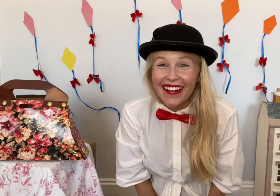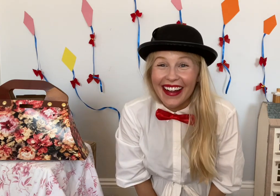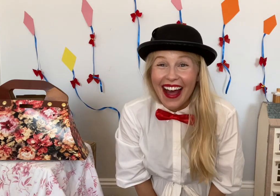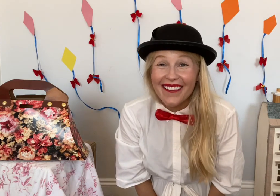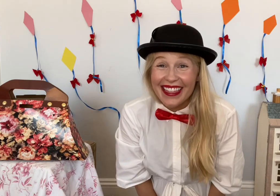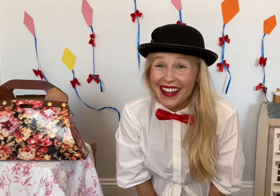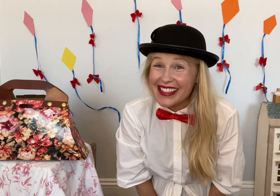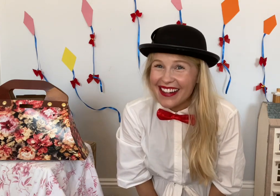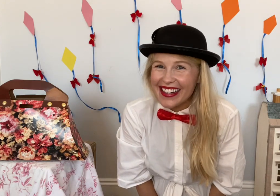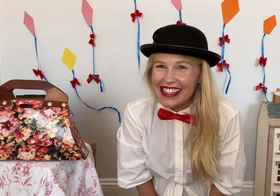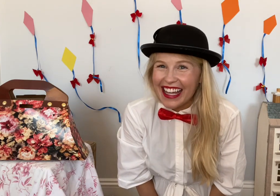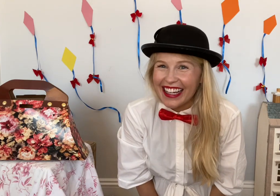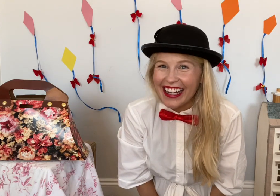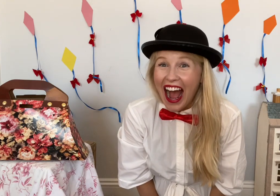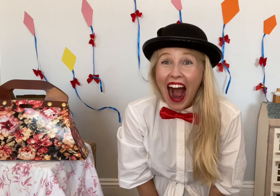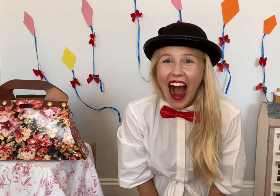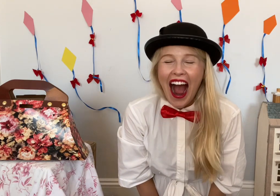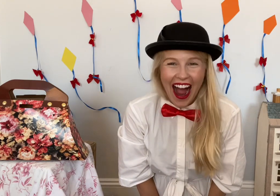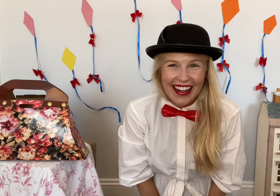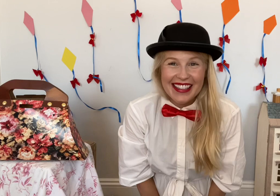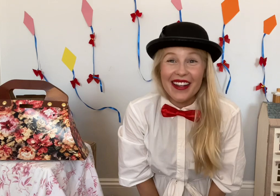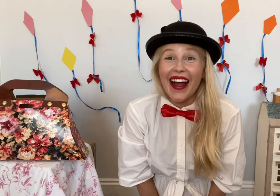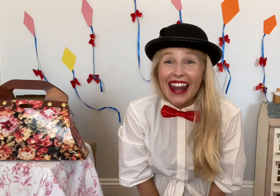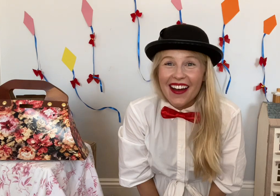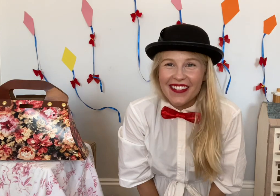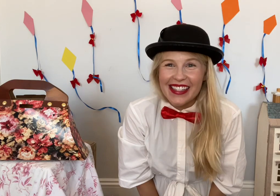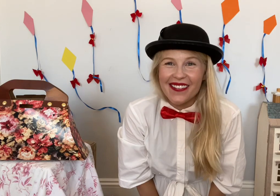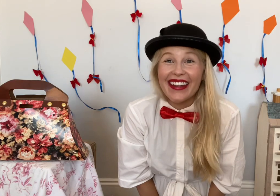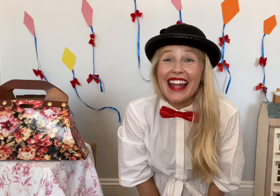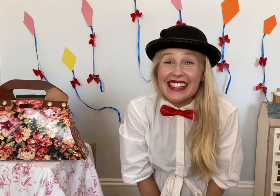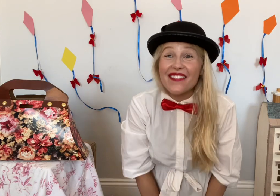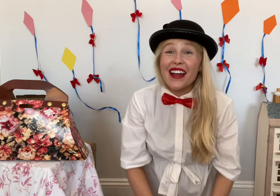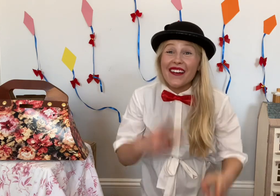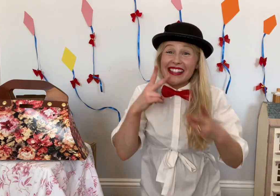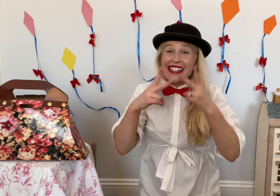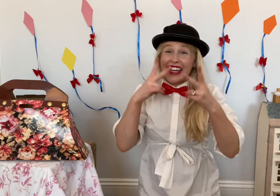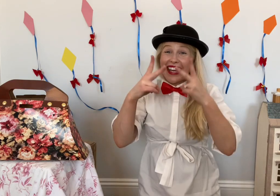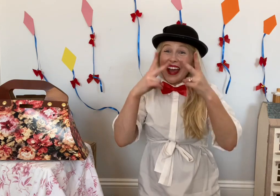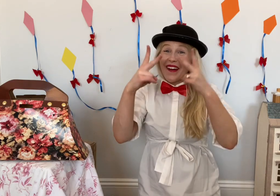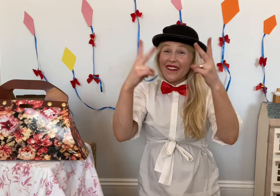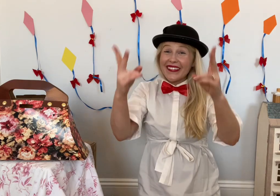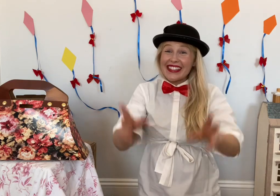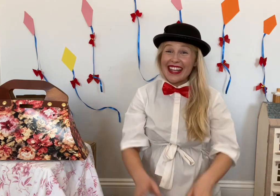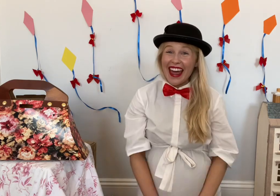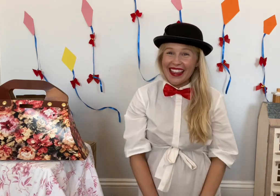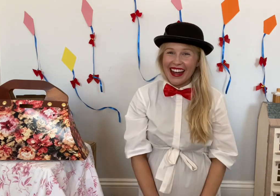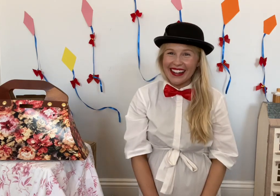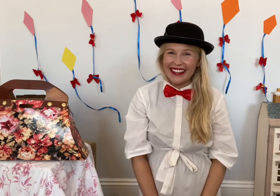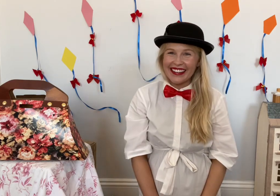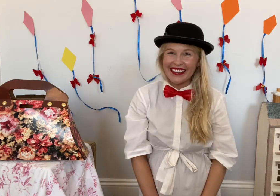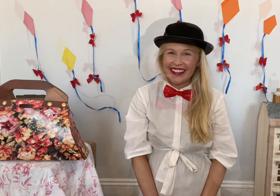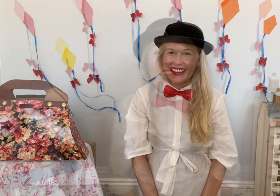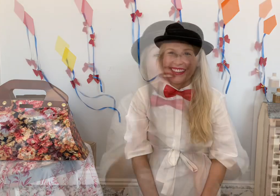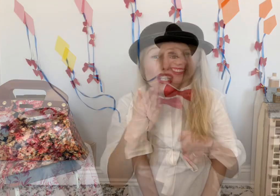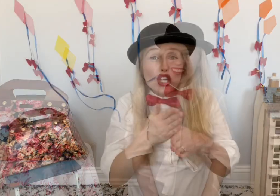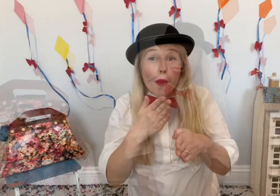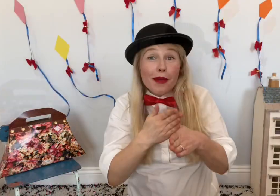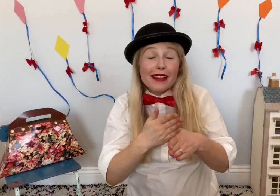with those lyrics in? I do. I love this one. Let's have a go at singing it all together. Every job that must be